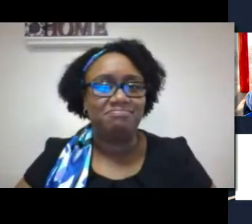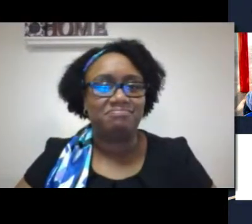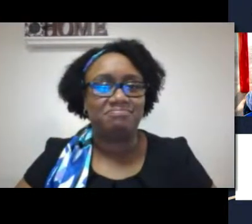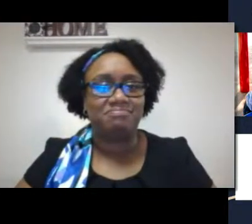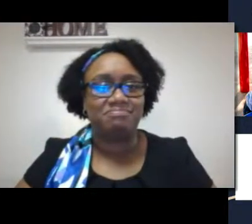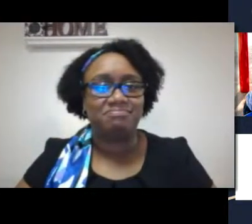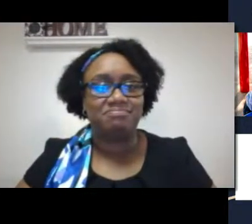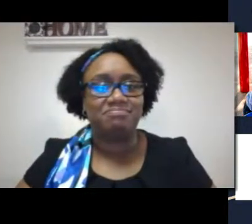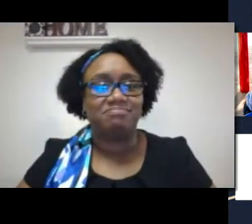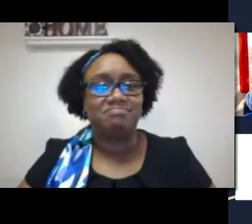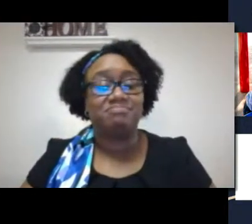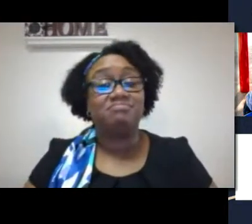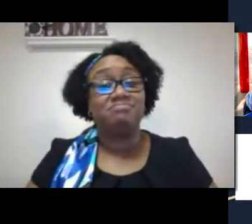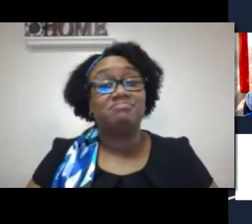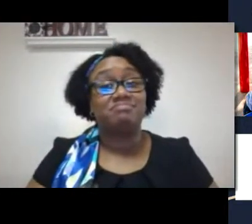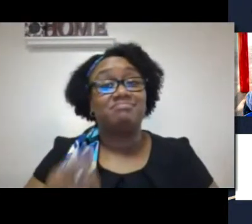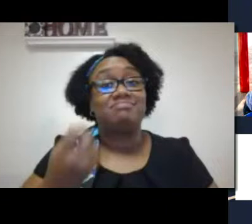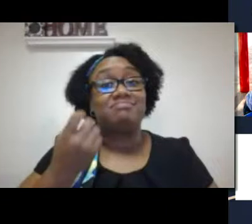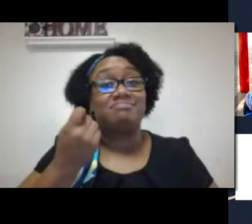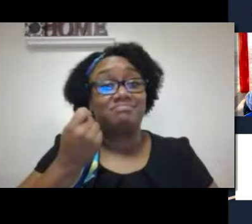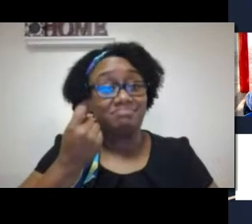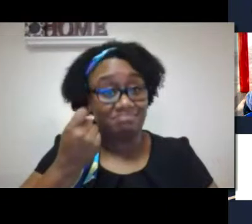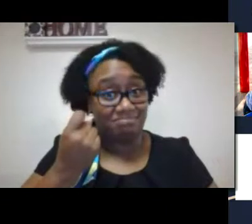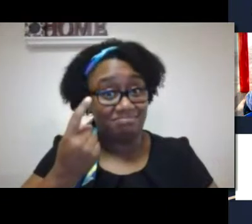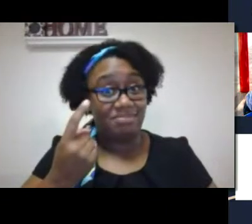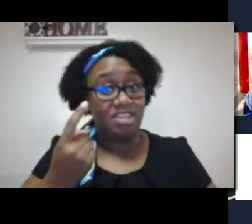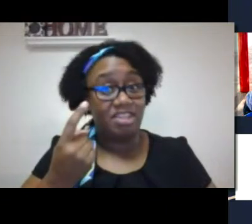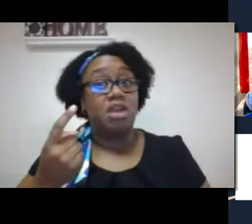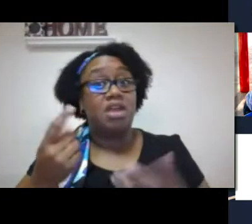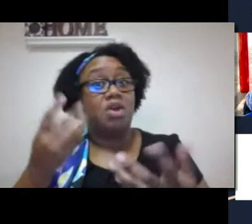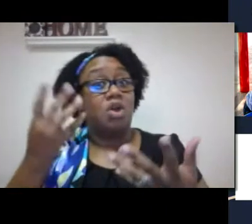the information that is being shared? That's where we fail.